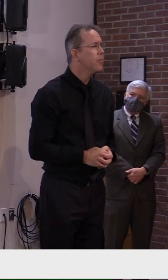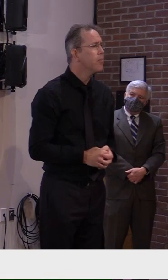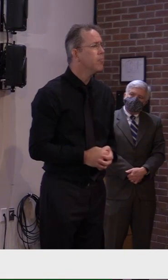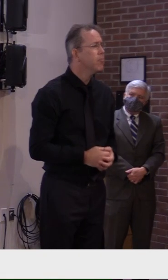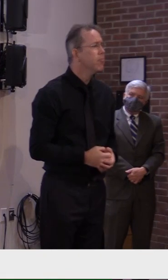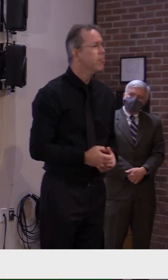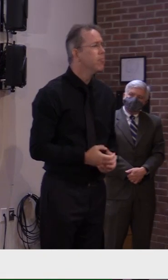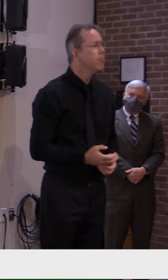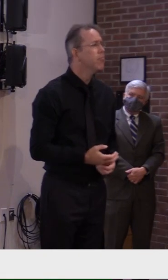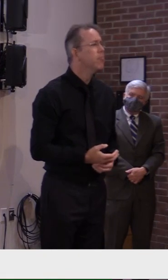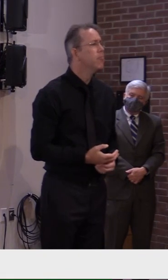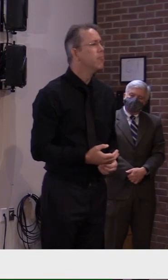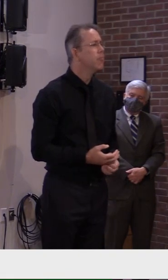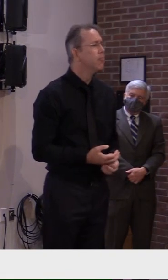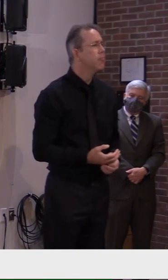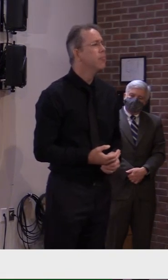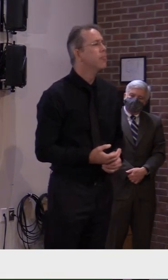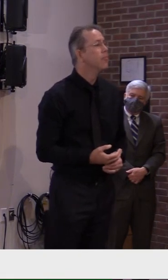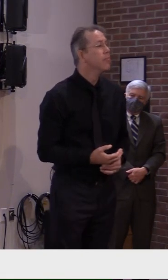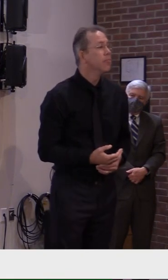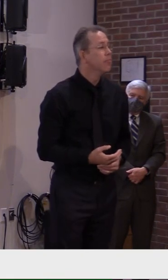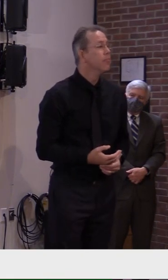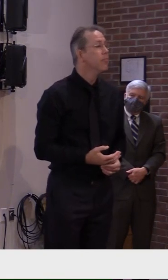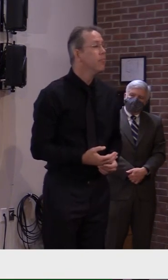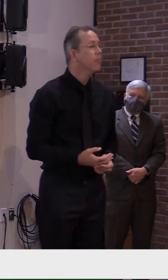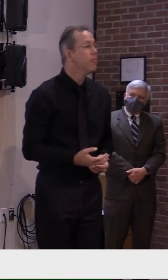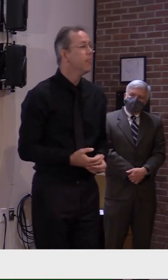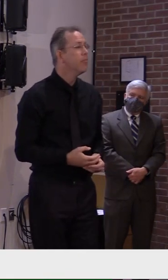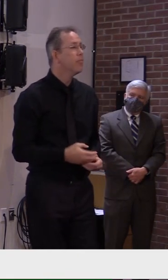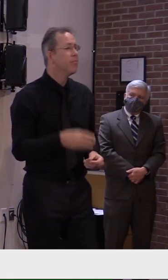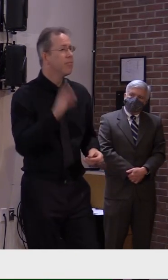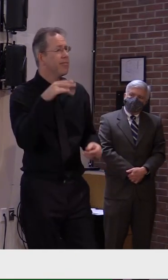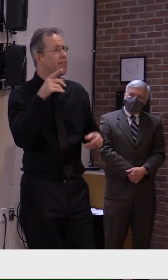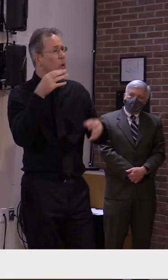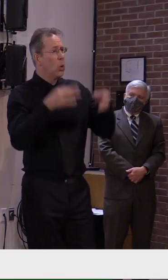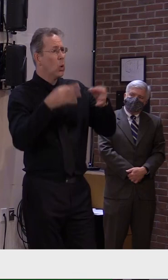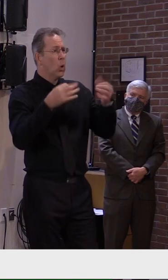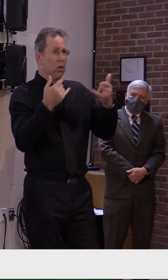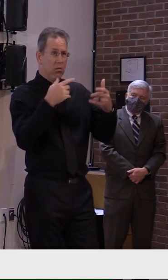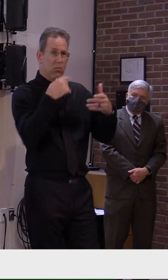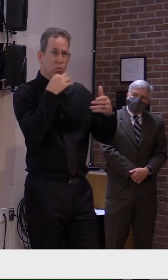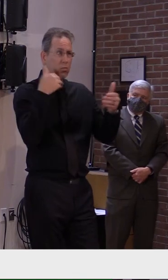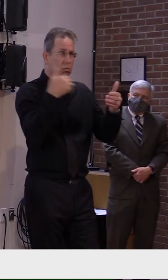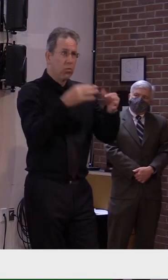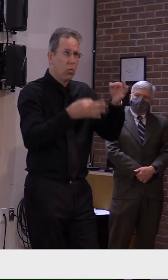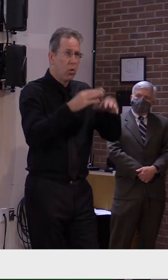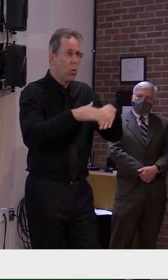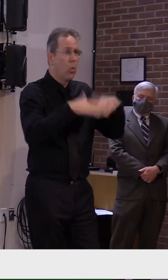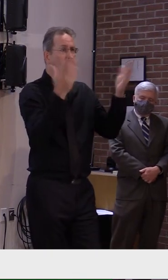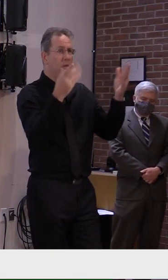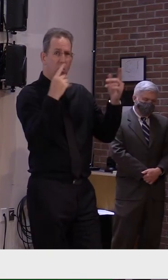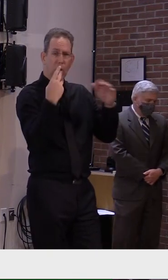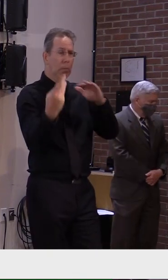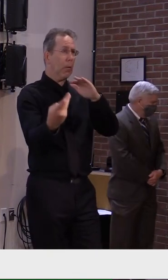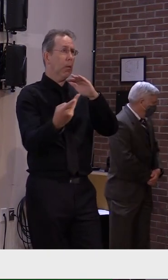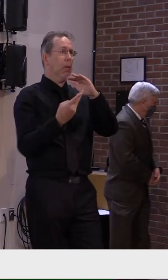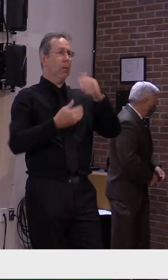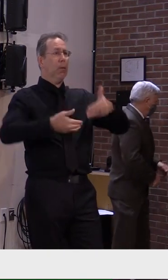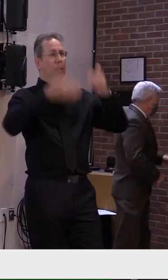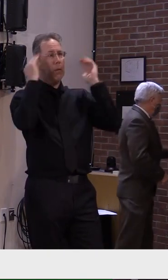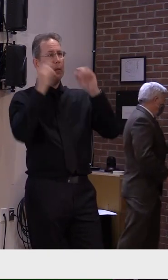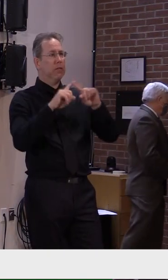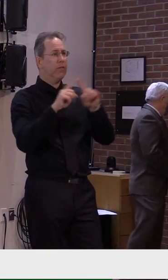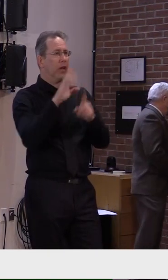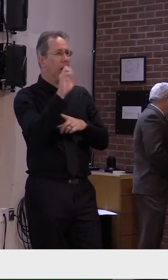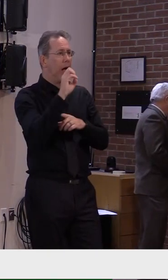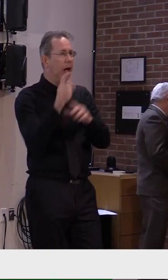courts or trying to deal with all of that? Yeah. Well, again, it's concerning, obviously. But we have to deal with